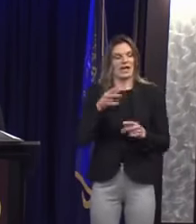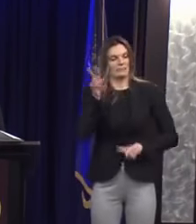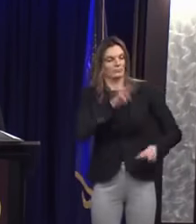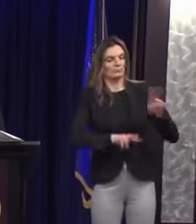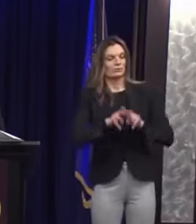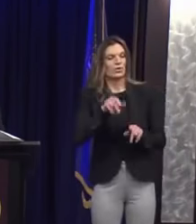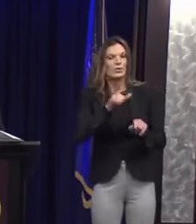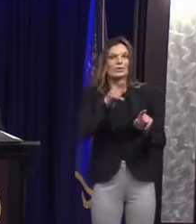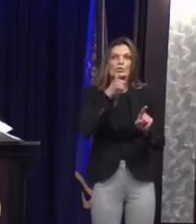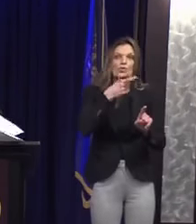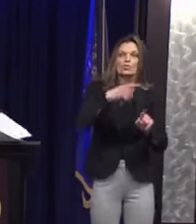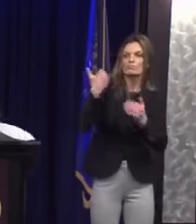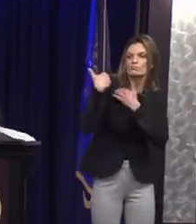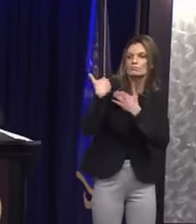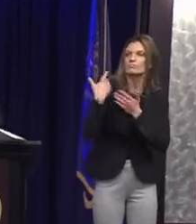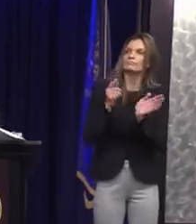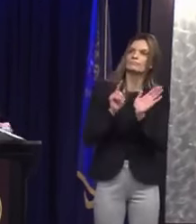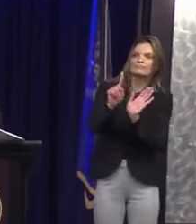circulators untenable.